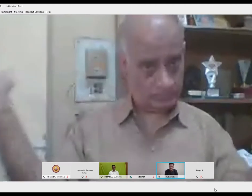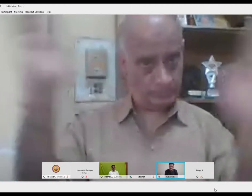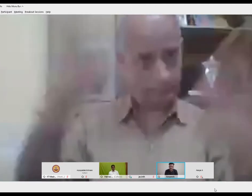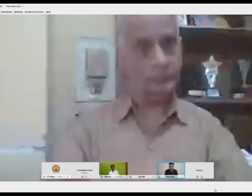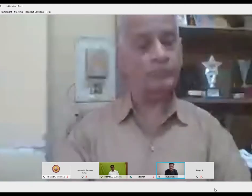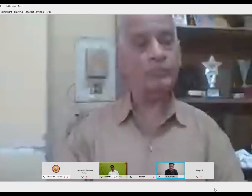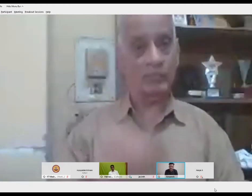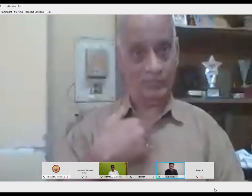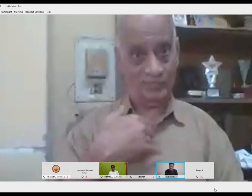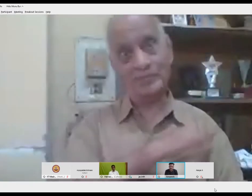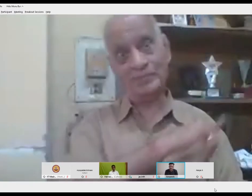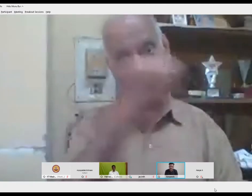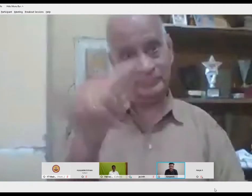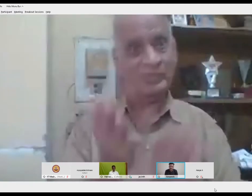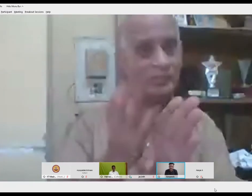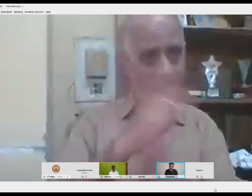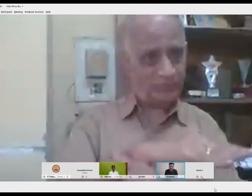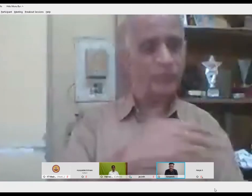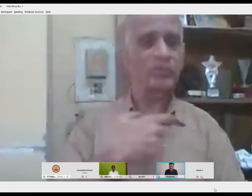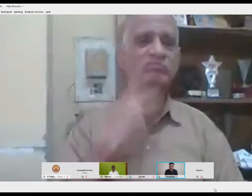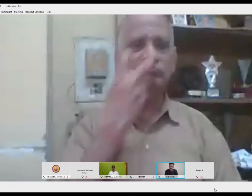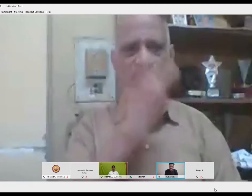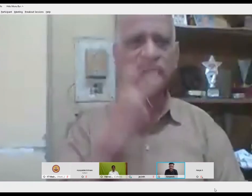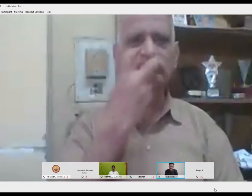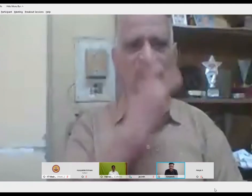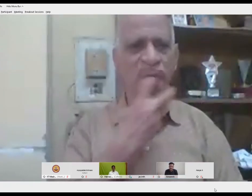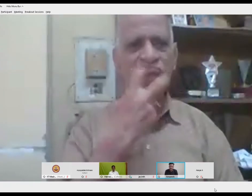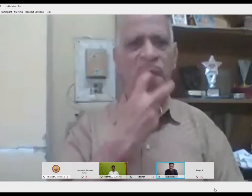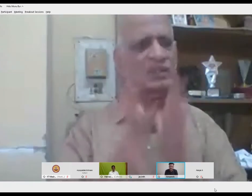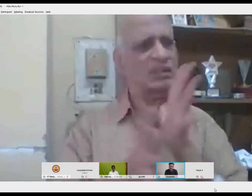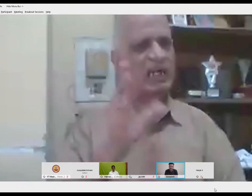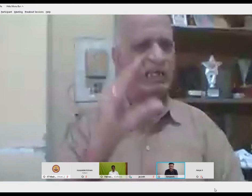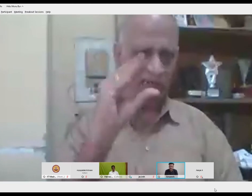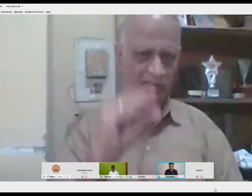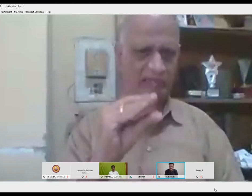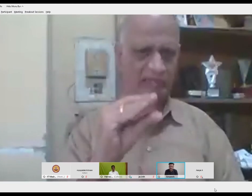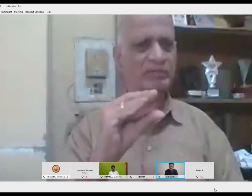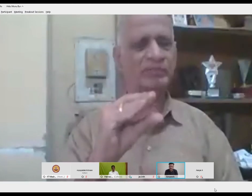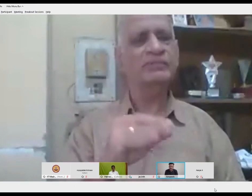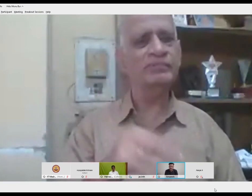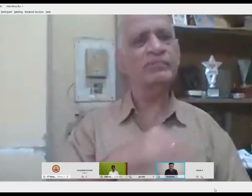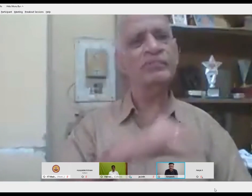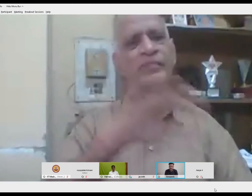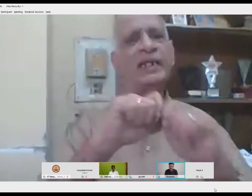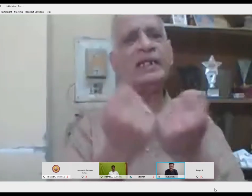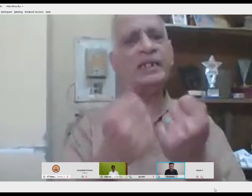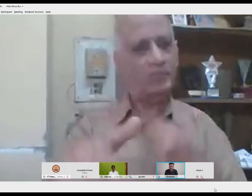had participated in that particular event so just before that event just before I flew to America